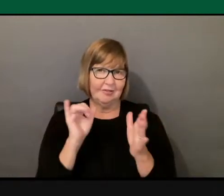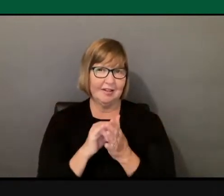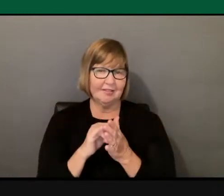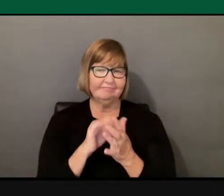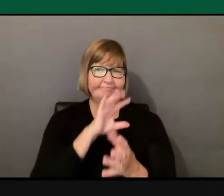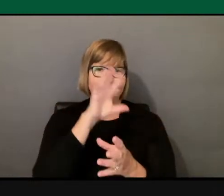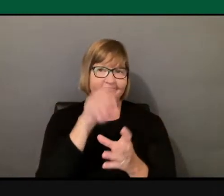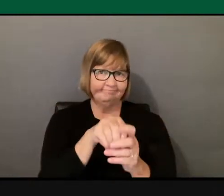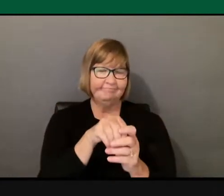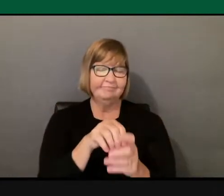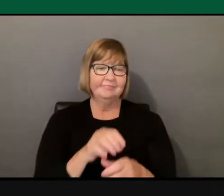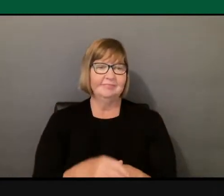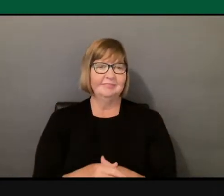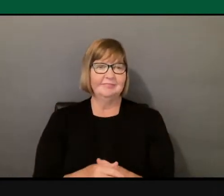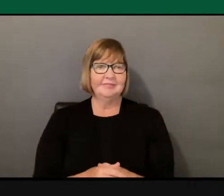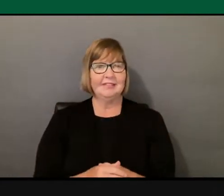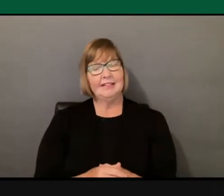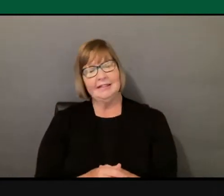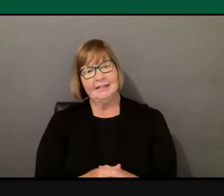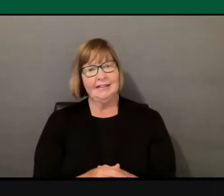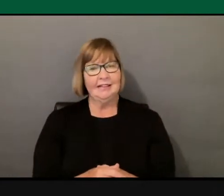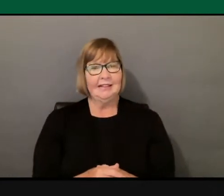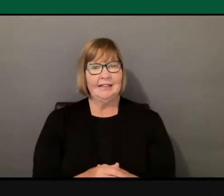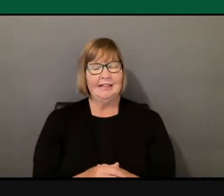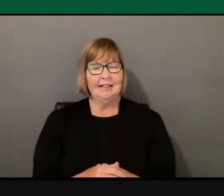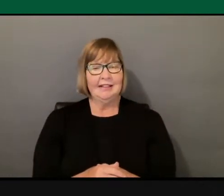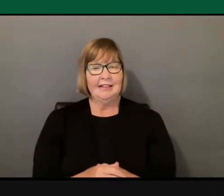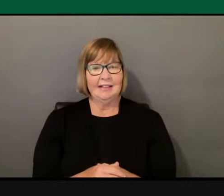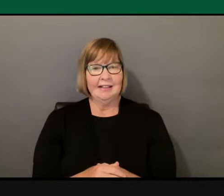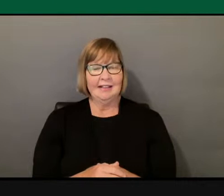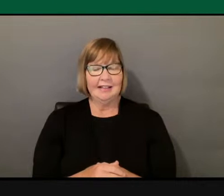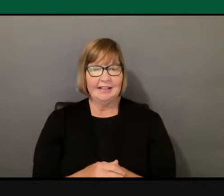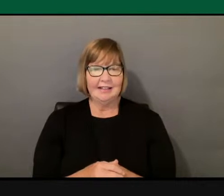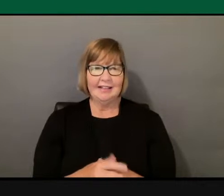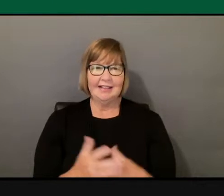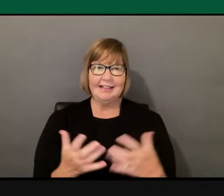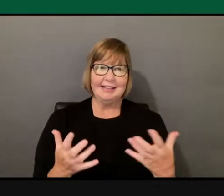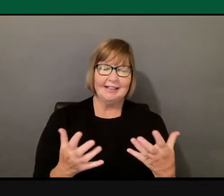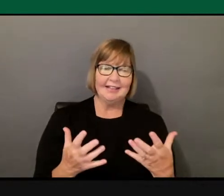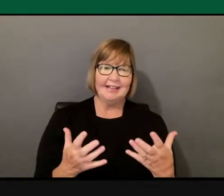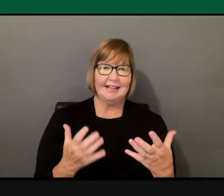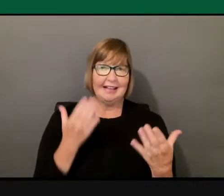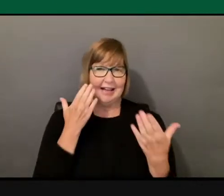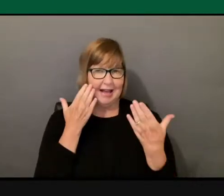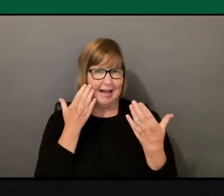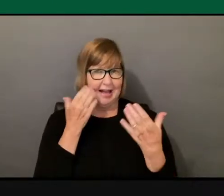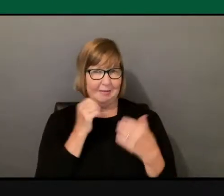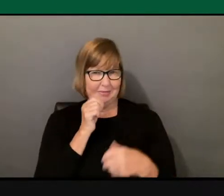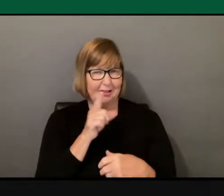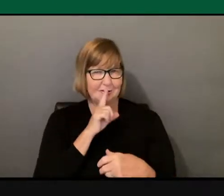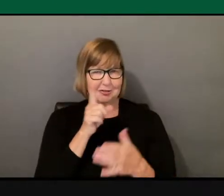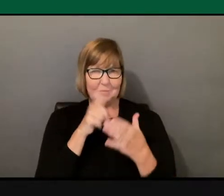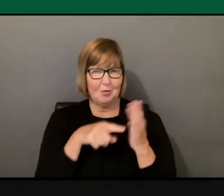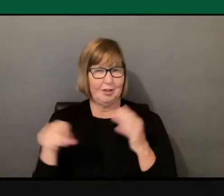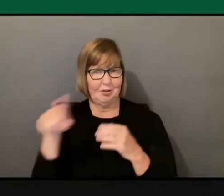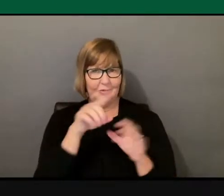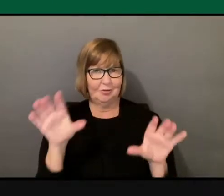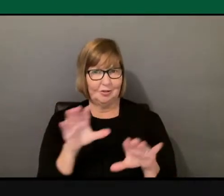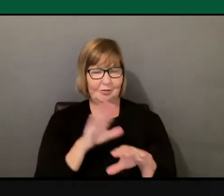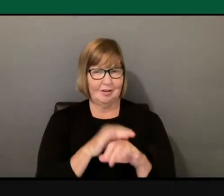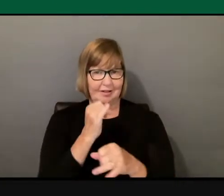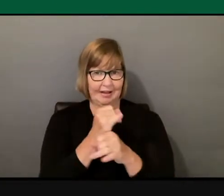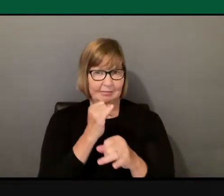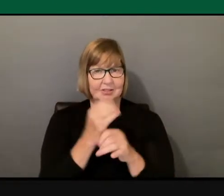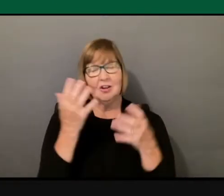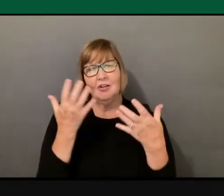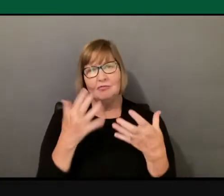So I'm a little hesitant to speak in part because of my own ignorance. I'm not sure what you guys do on campus already. But it might be wonderful